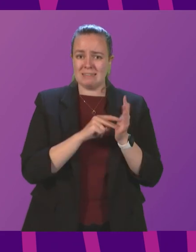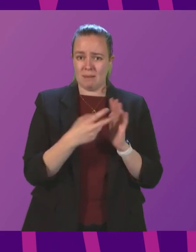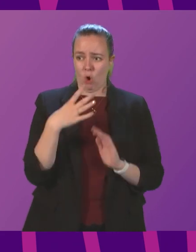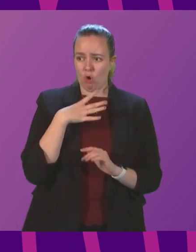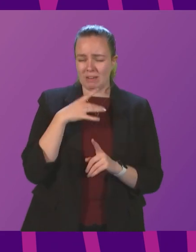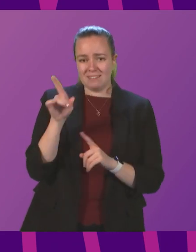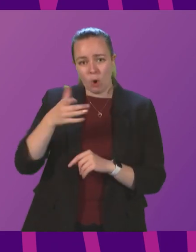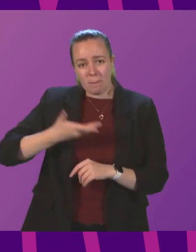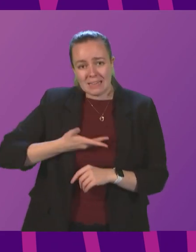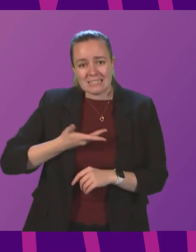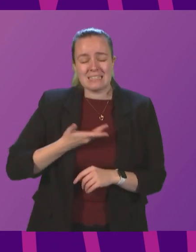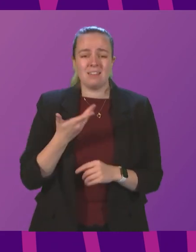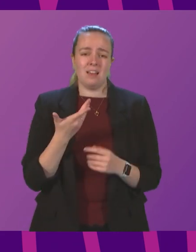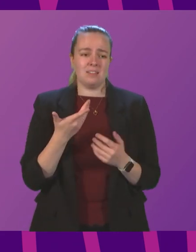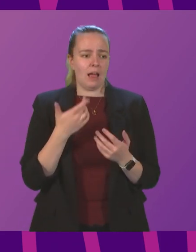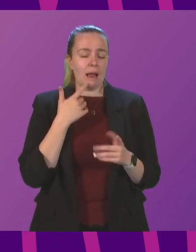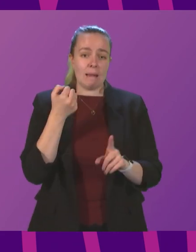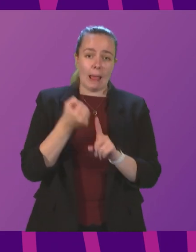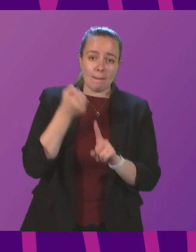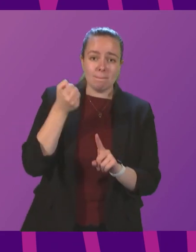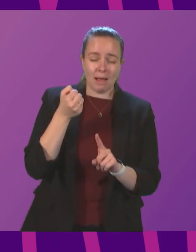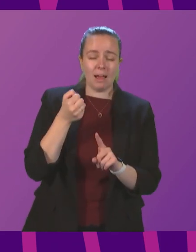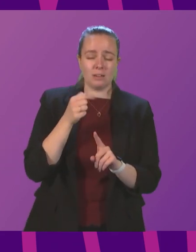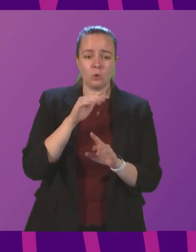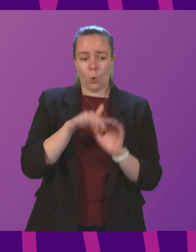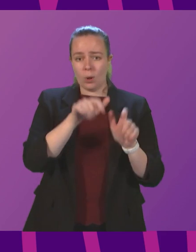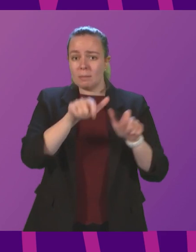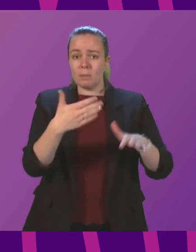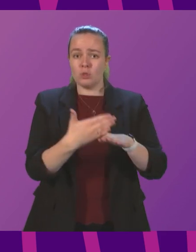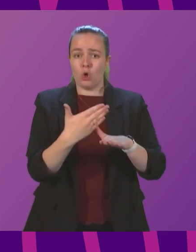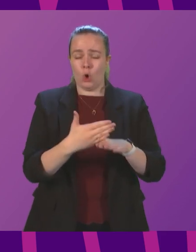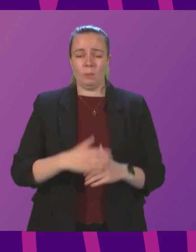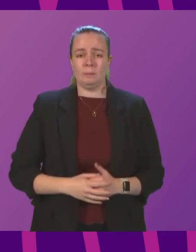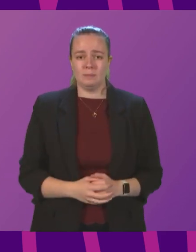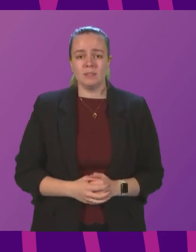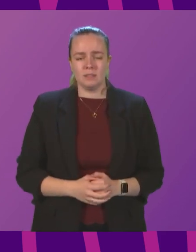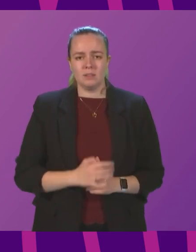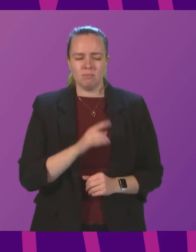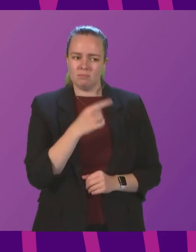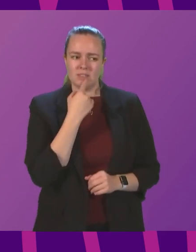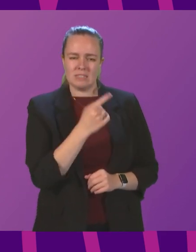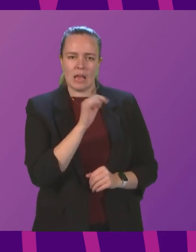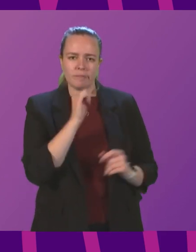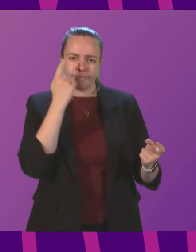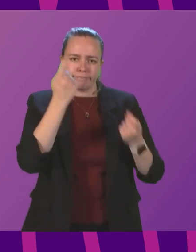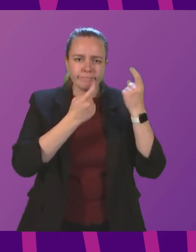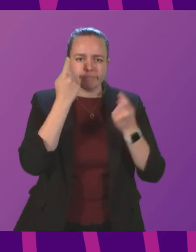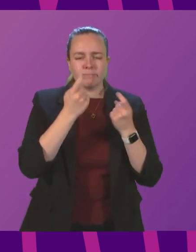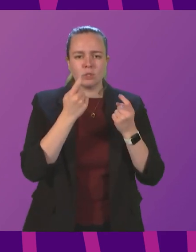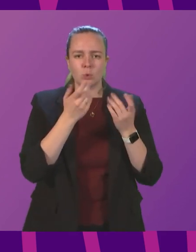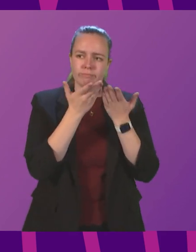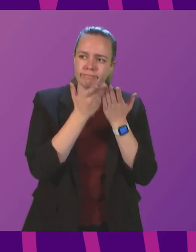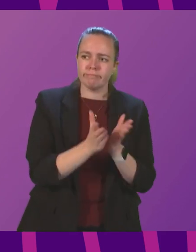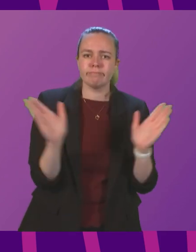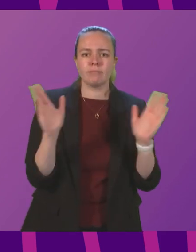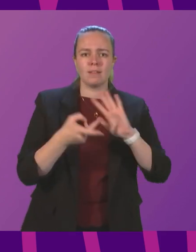Scottish businesses and the impact that it's having on people's jobs? He says he's considering to expand the